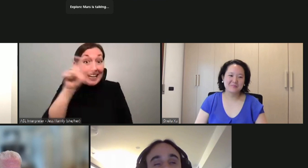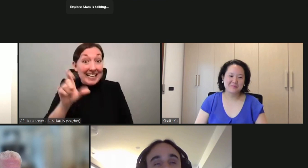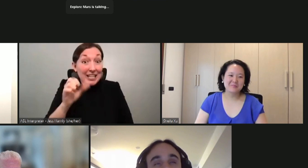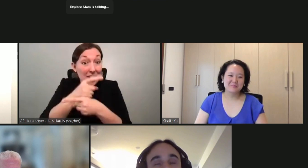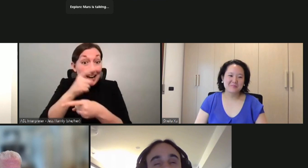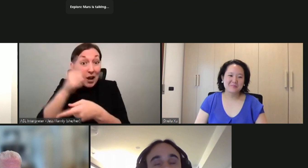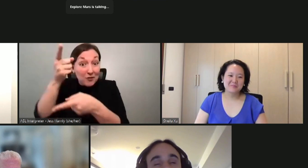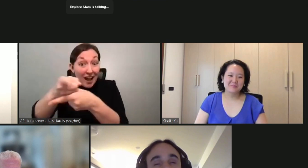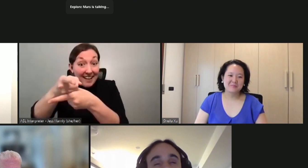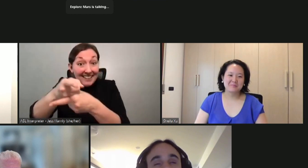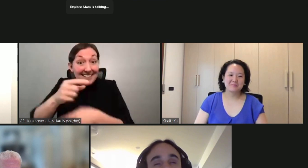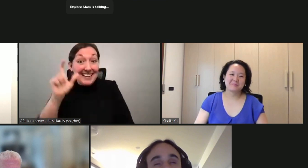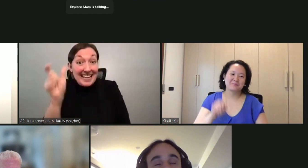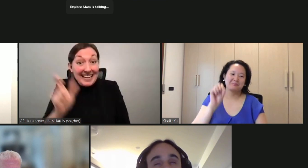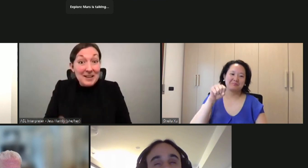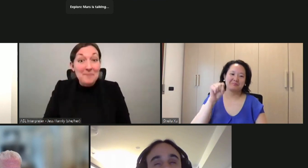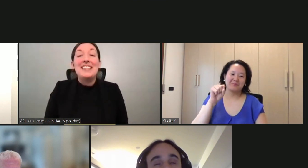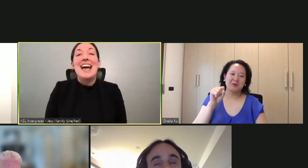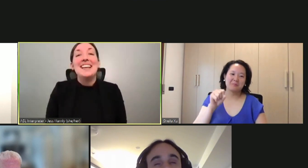correct?